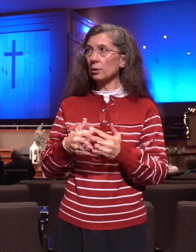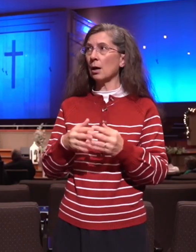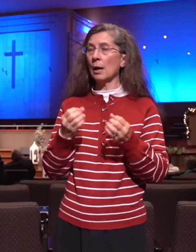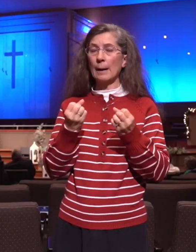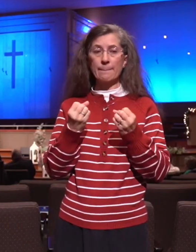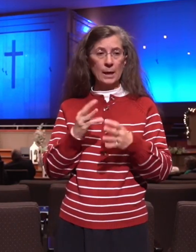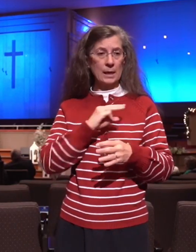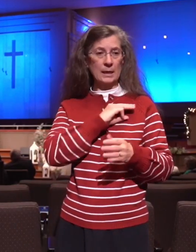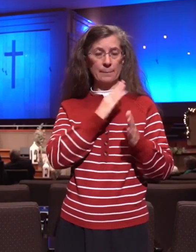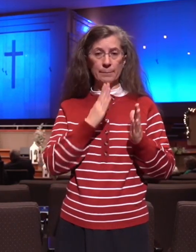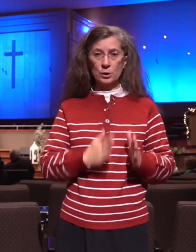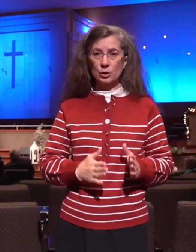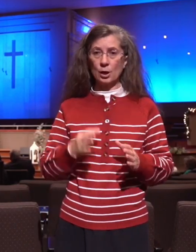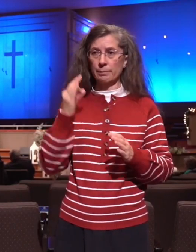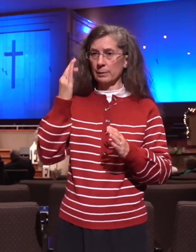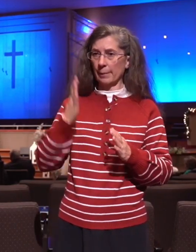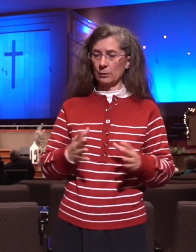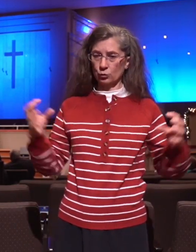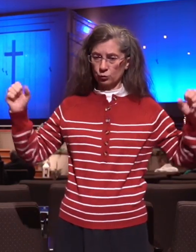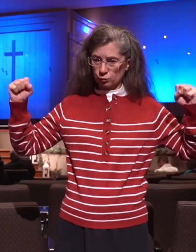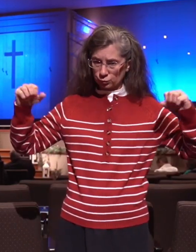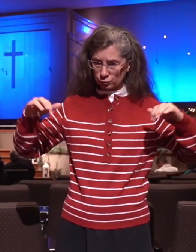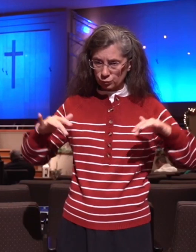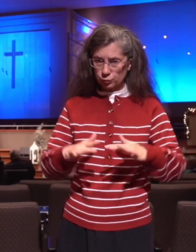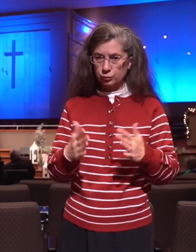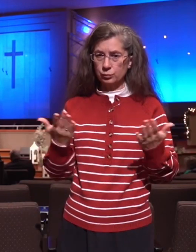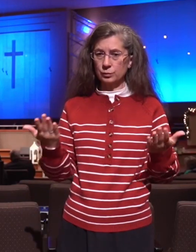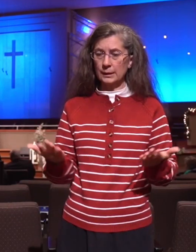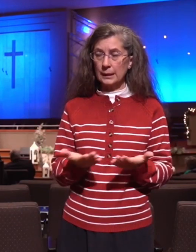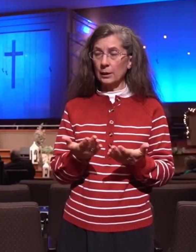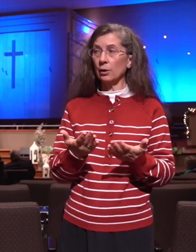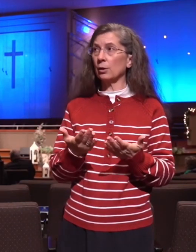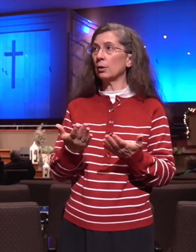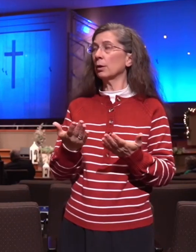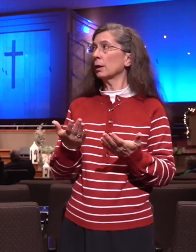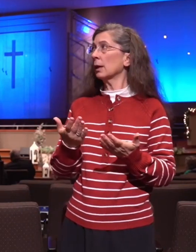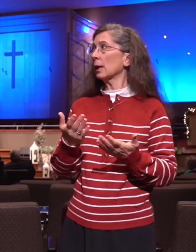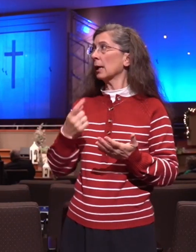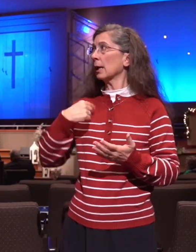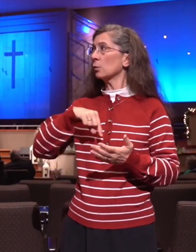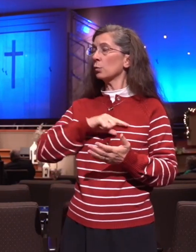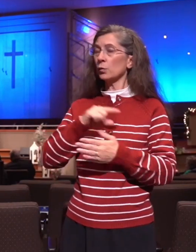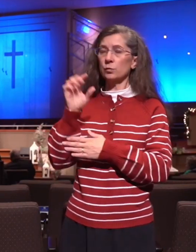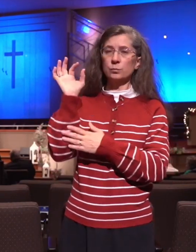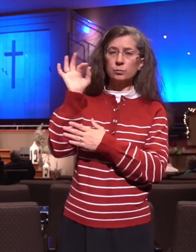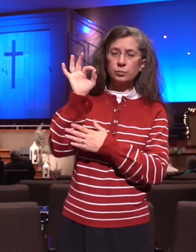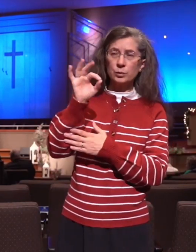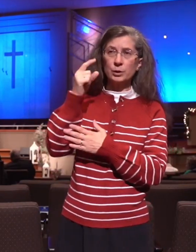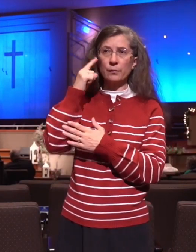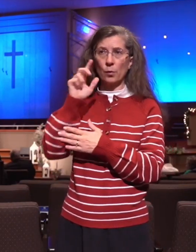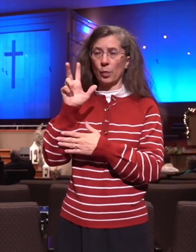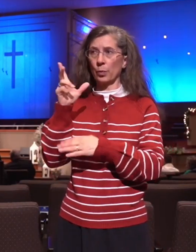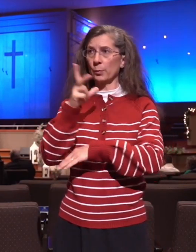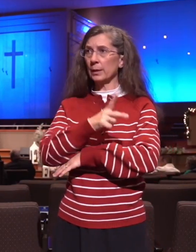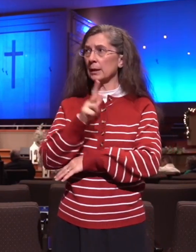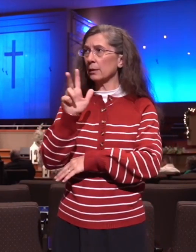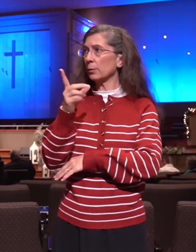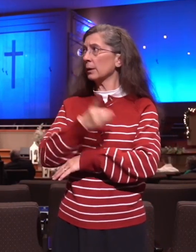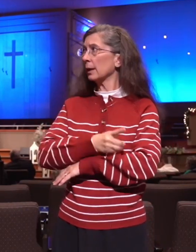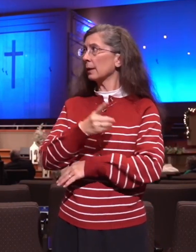10 countries in this region here to El Salvador where we have been preaching for these last three days. We have a wonderful team of Spanish